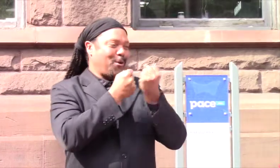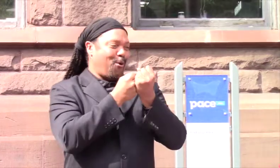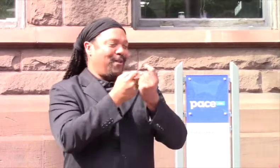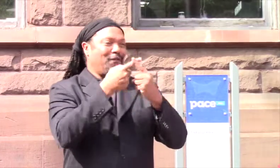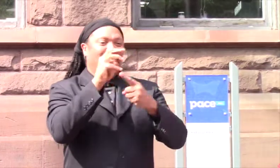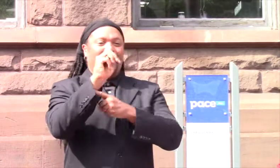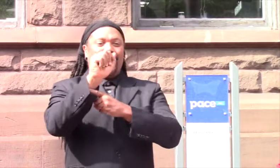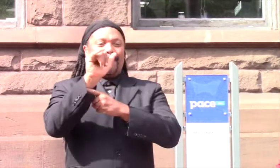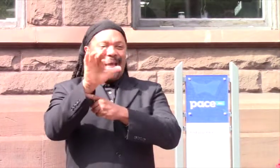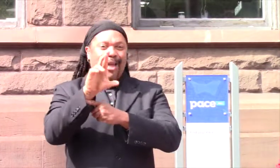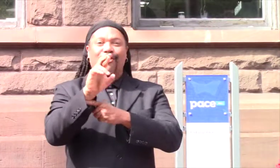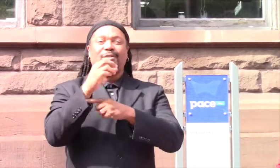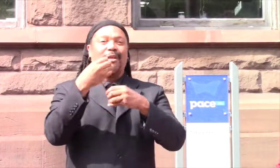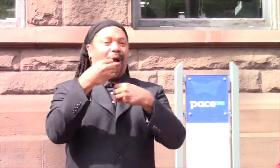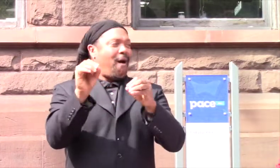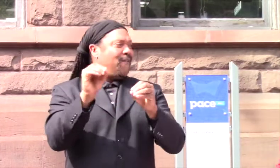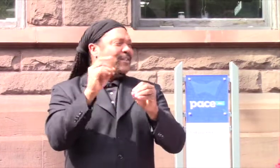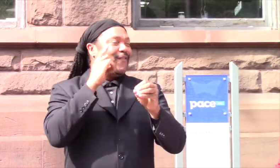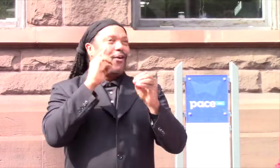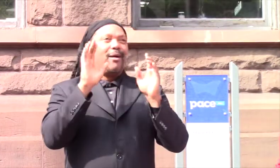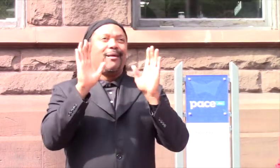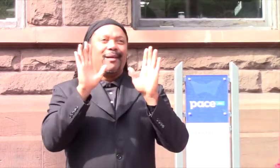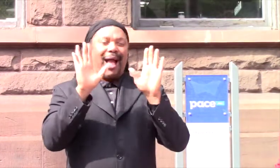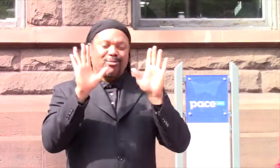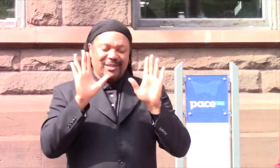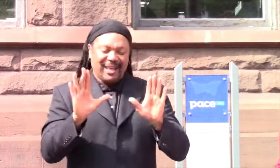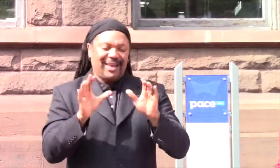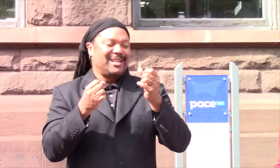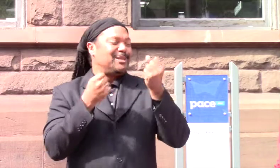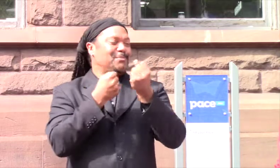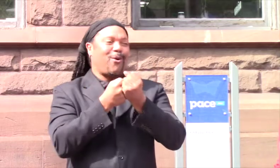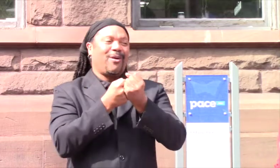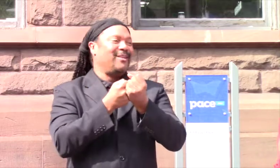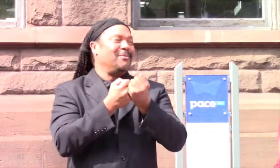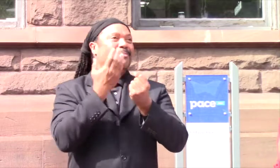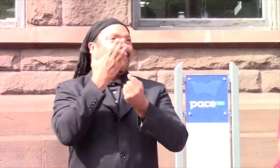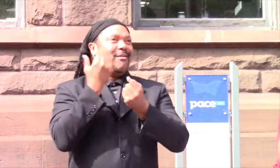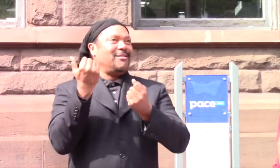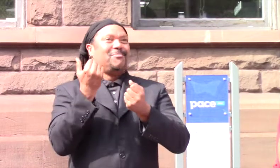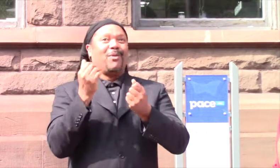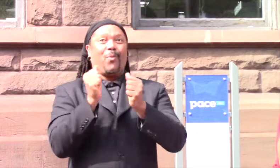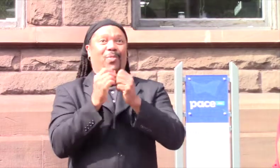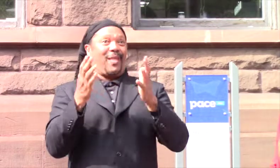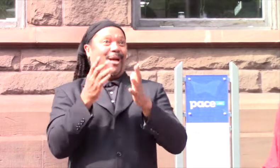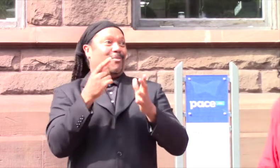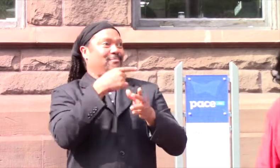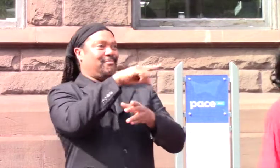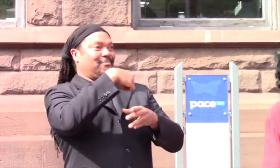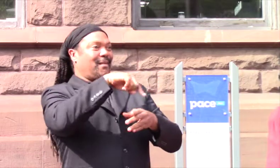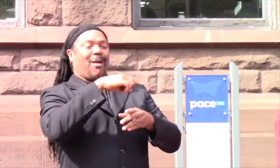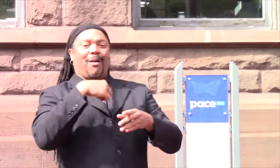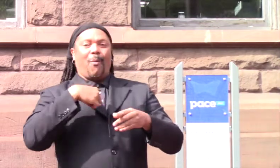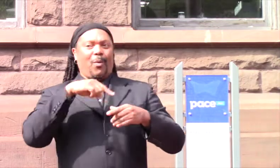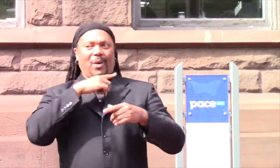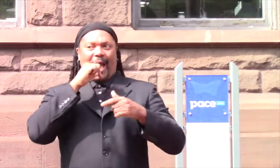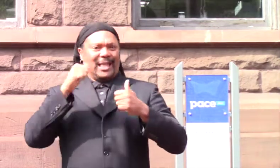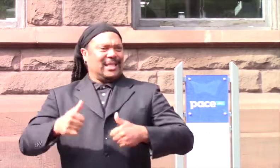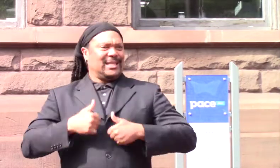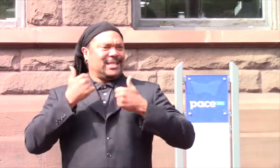so much for supporting me. I thank you from the Mayor's Office this wonderful support. Because without your support, we